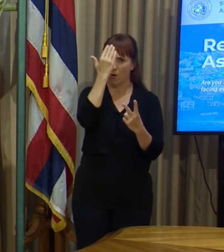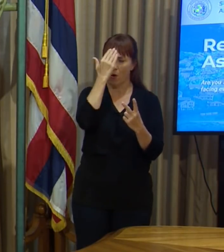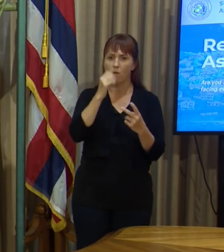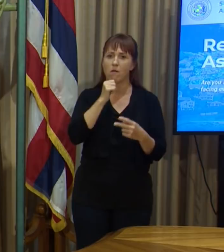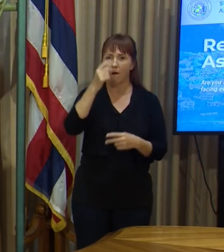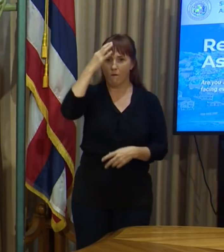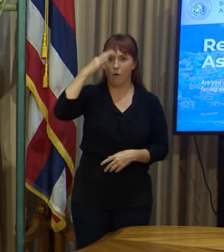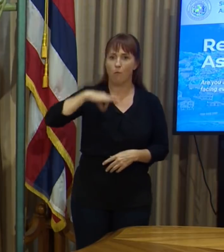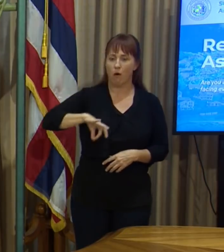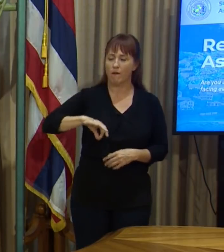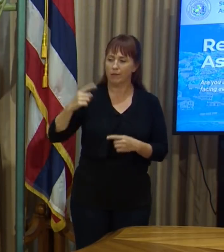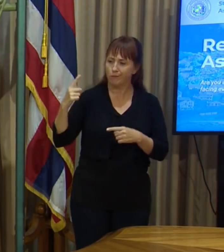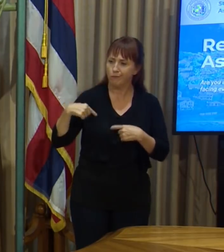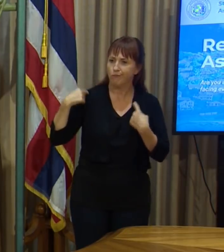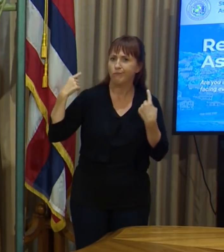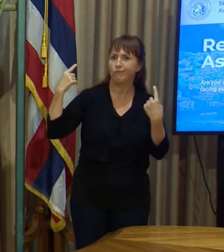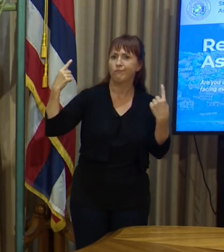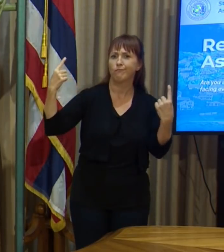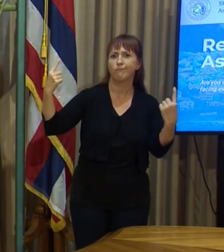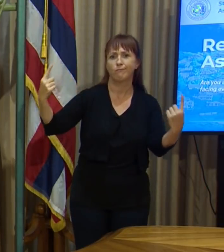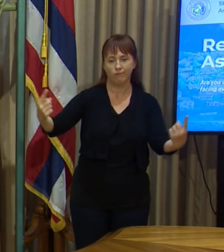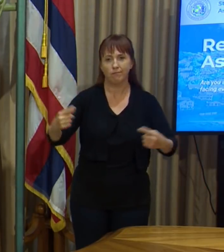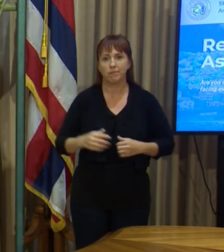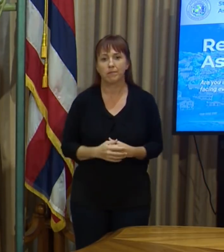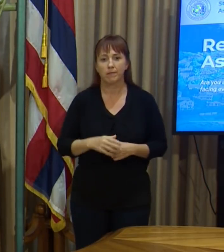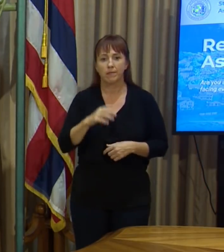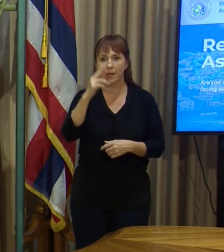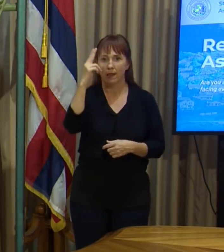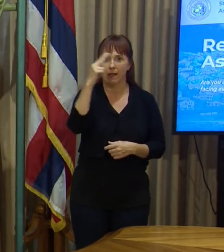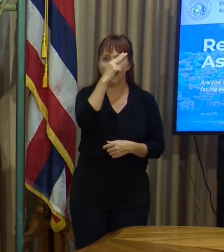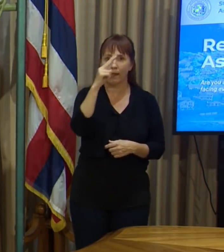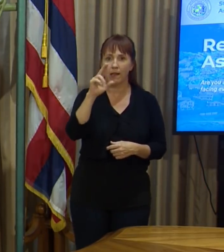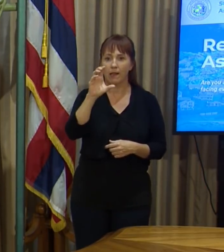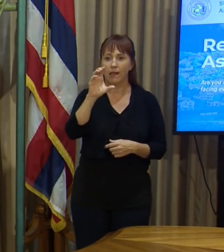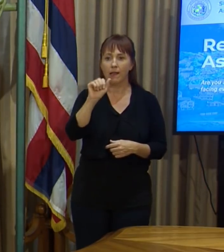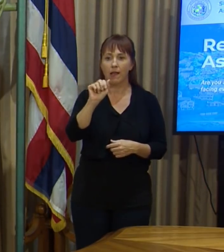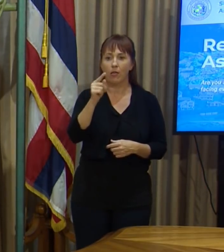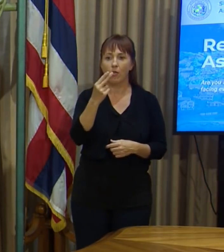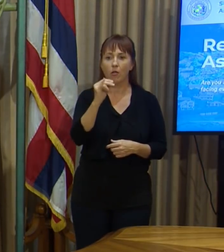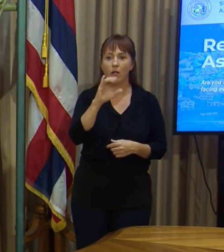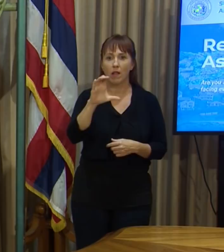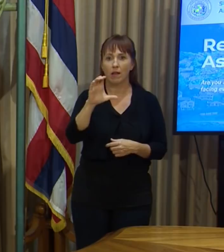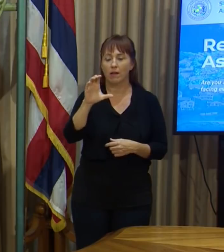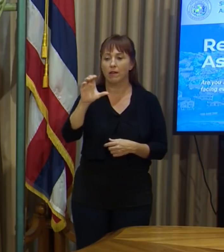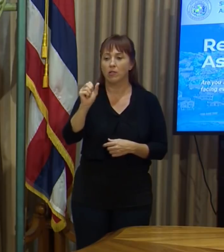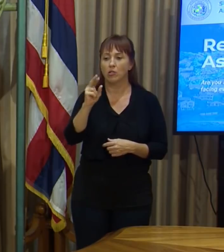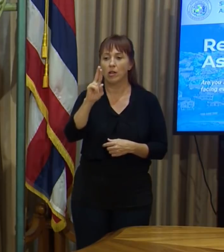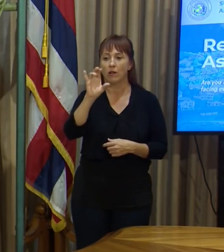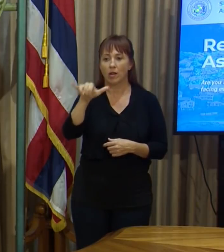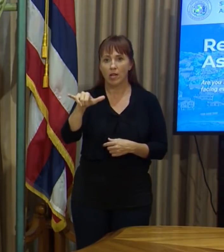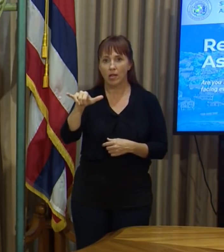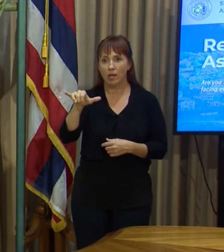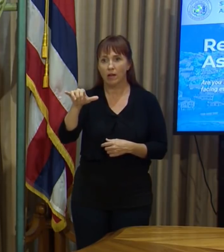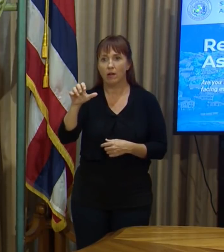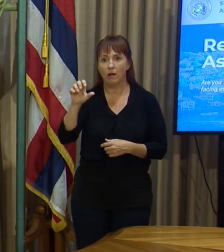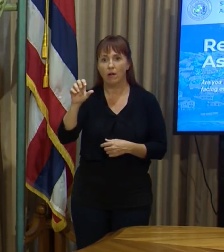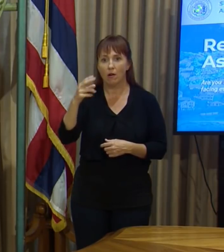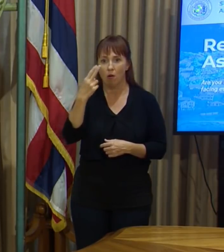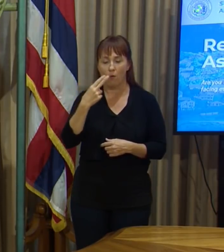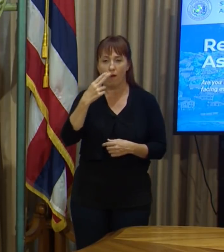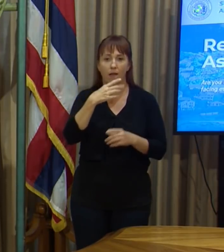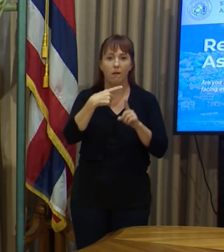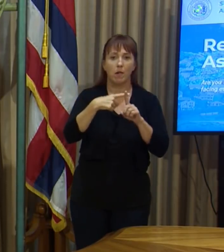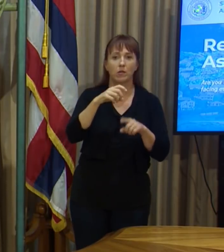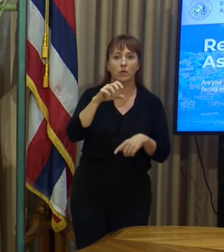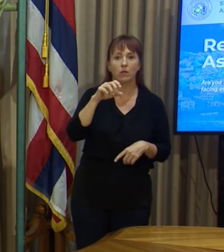nonprofits that have been around for decades, Catholic Charities Hawai'i and Aloha United Way. And joining us today